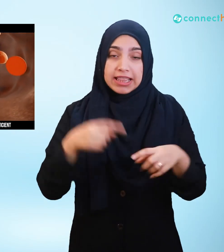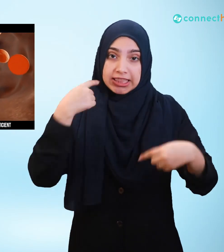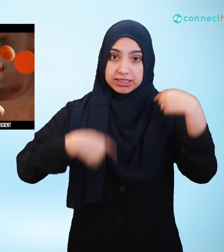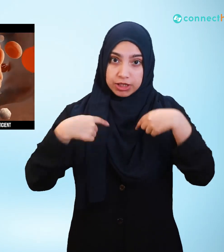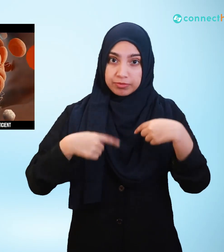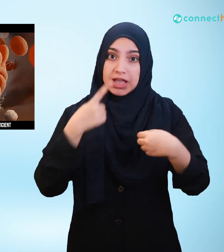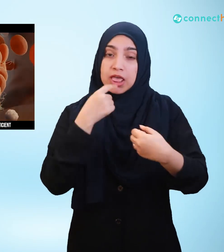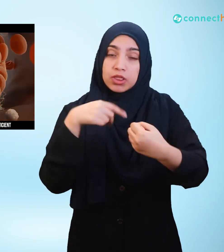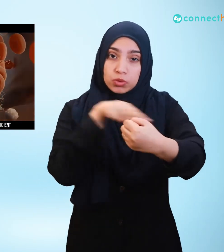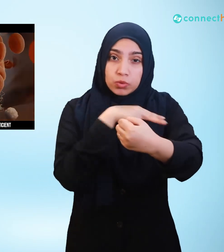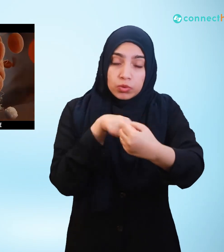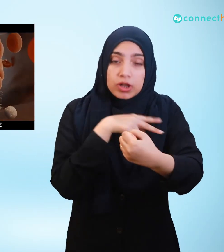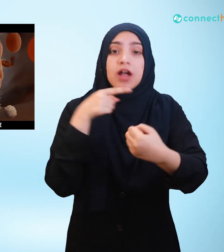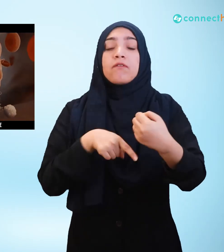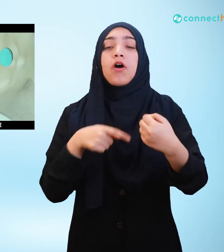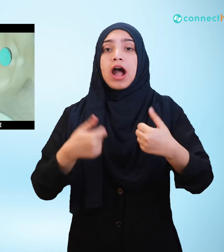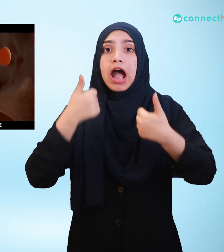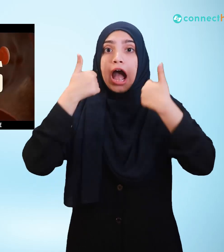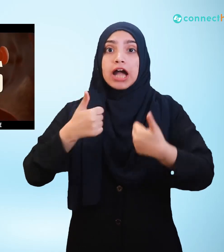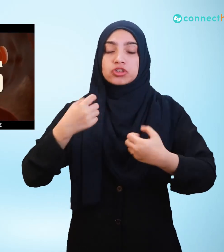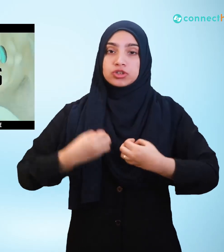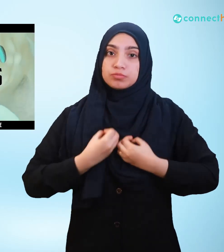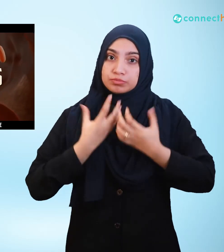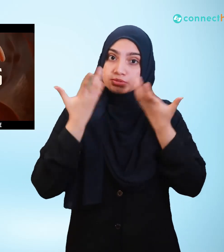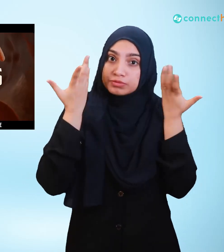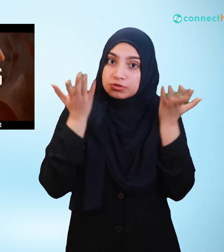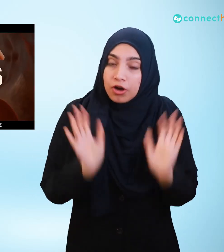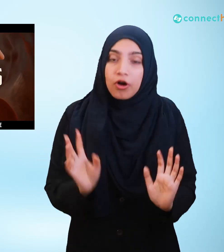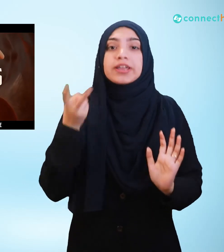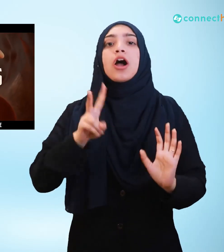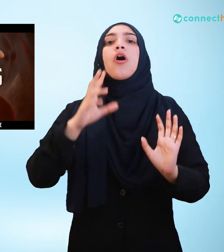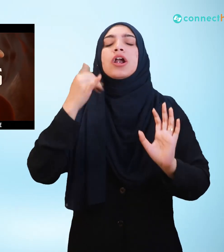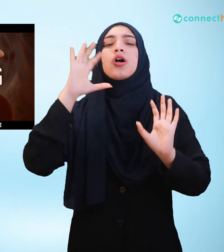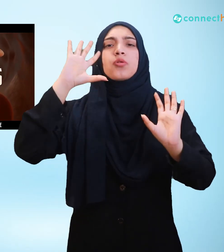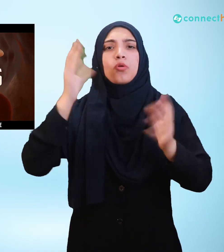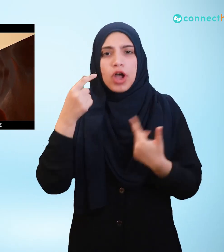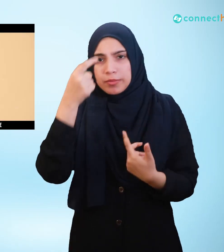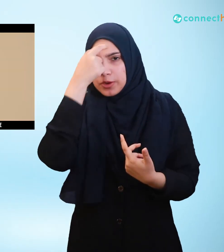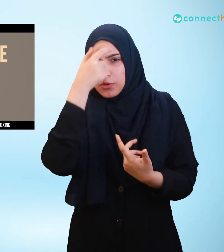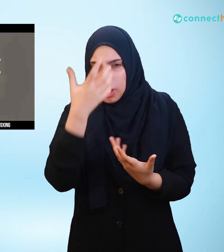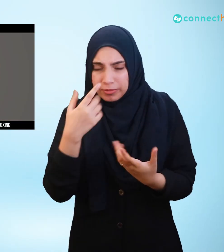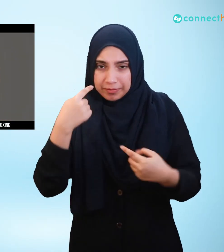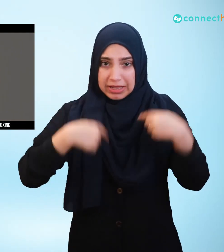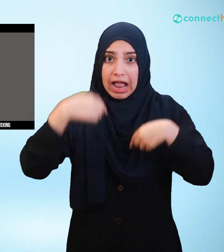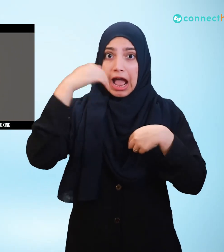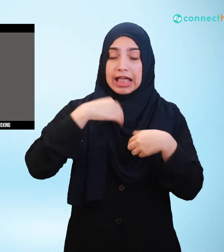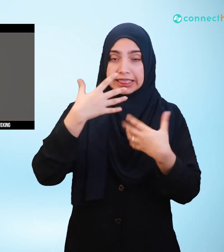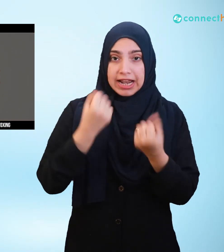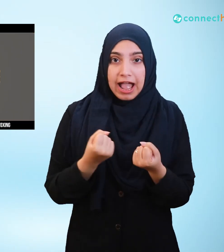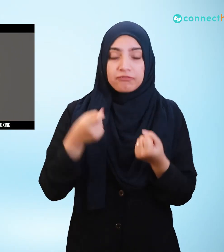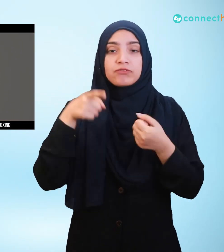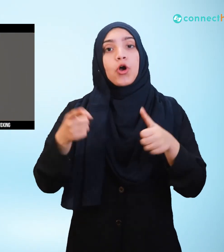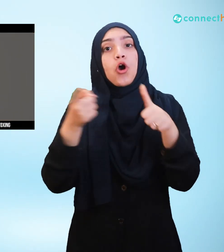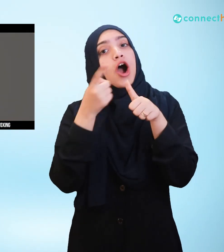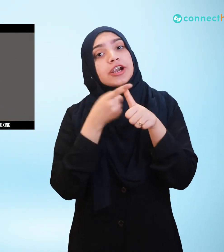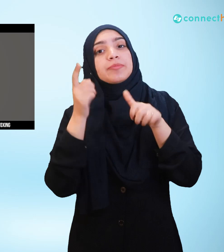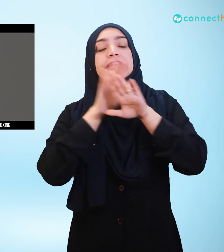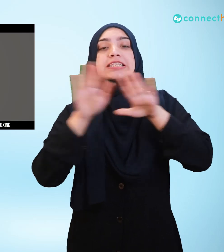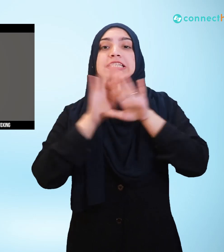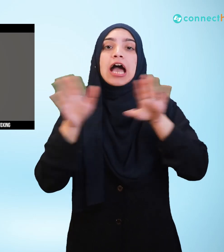a lot more efficient and so the body repairs any damaged cells during this stage. During this stage, the colon, liver, kidney,